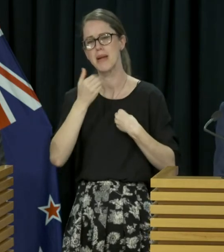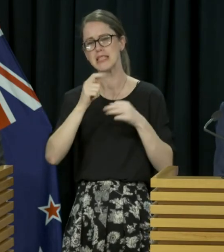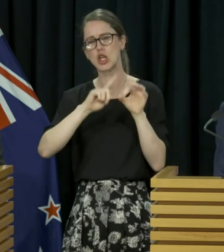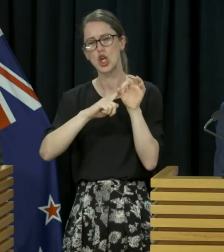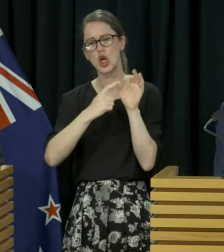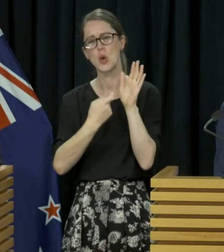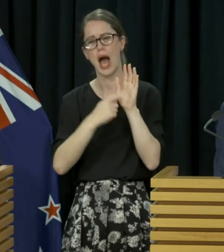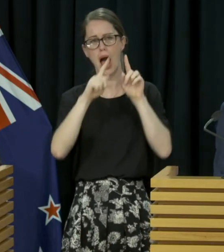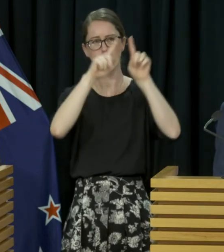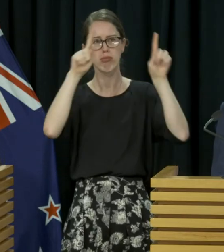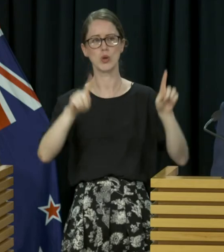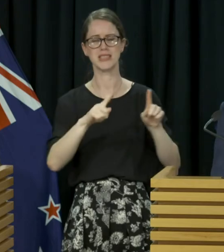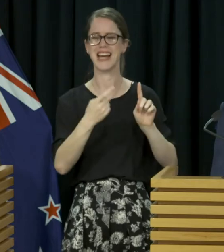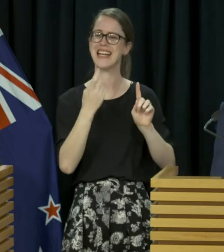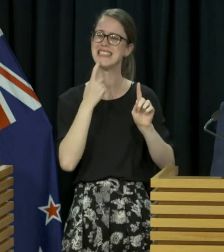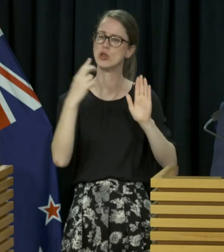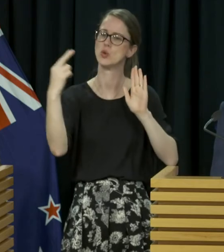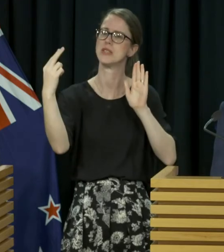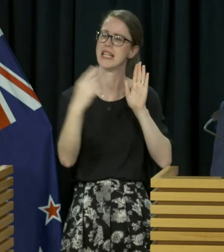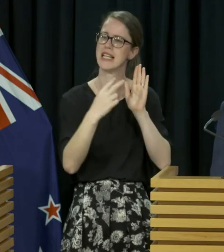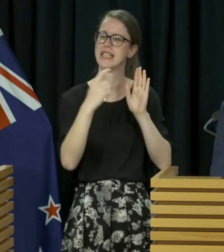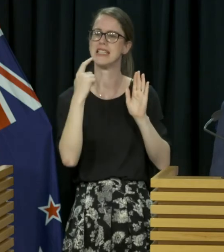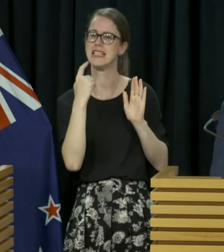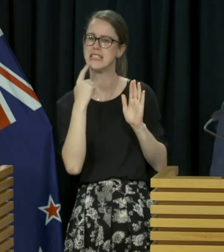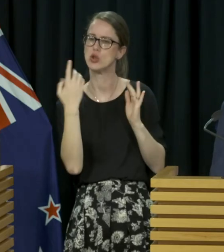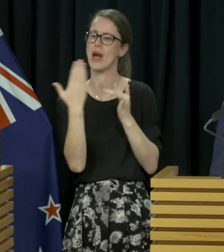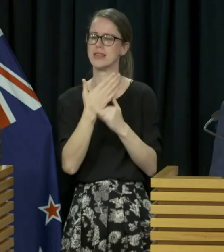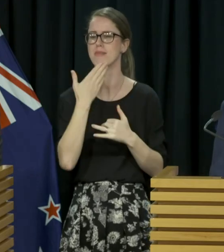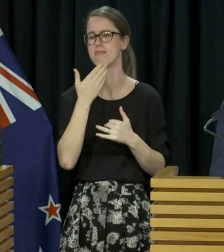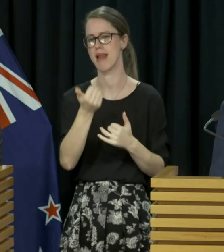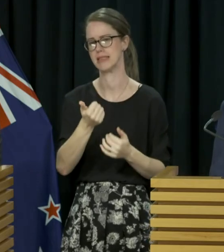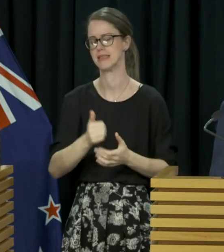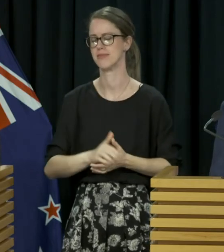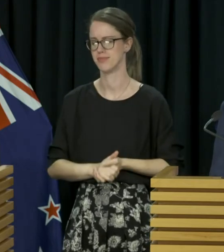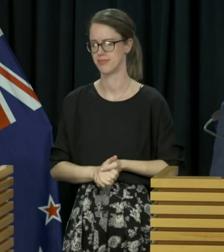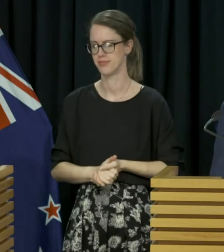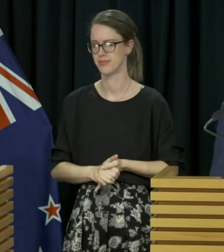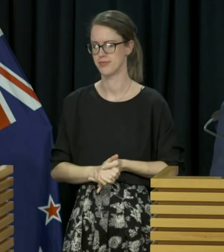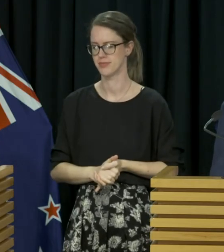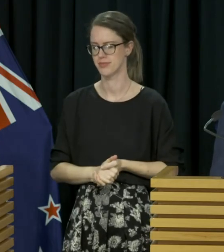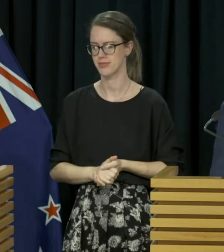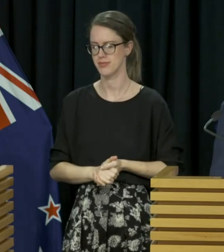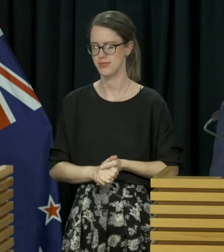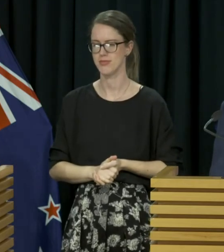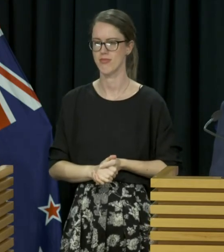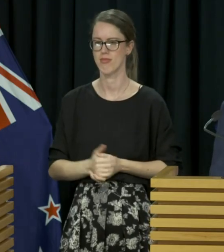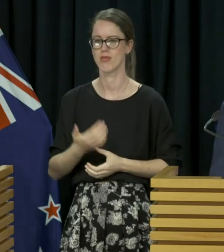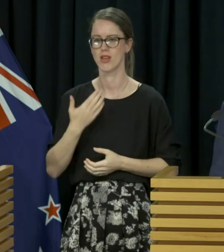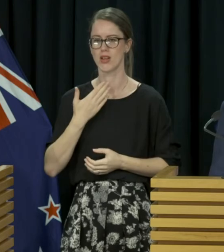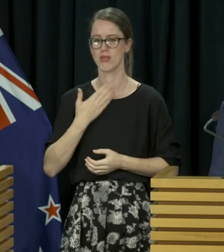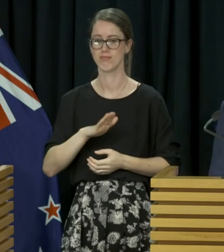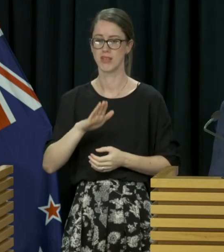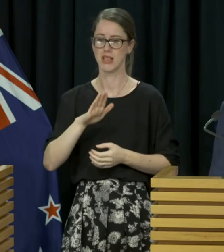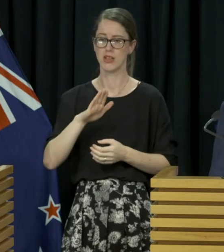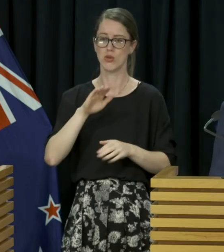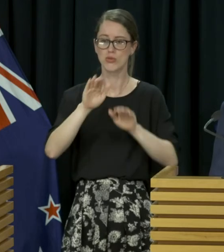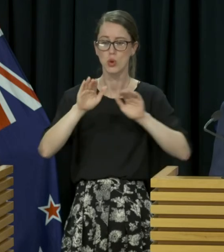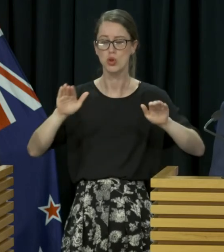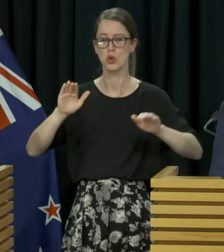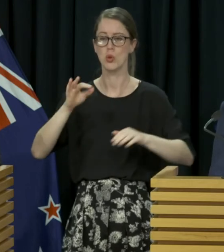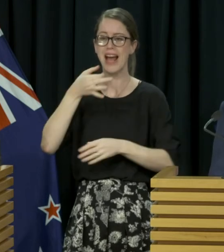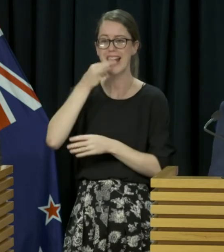They're easily accessible to anybody coming and going. I particularly want to send a message to hospitality businesses.